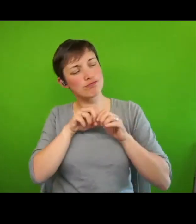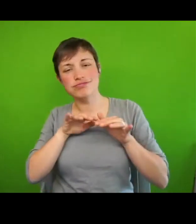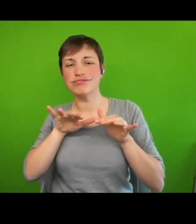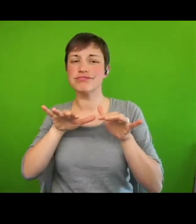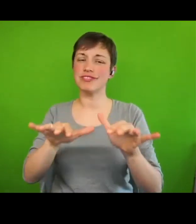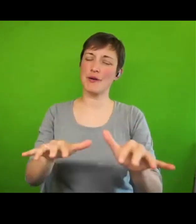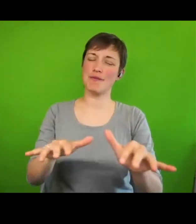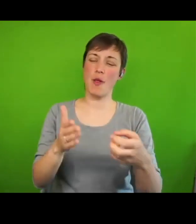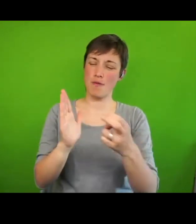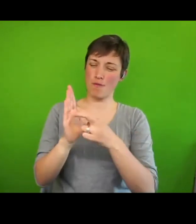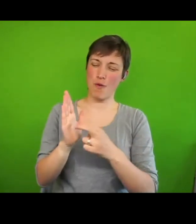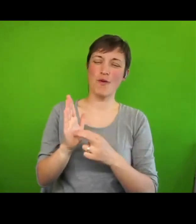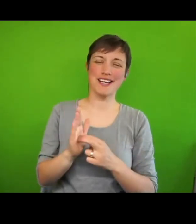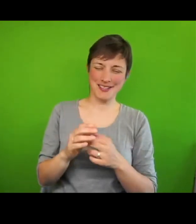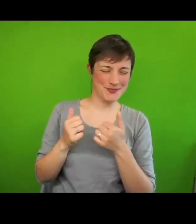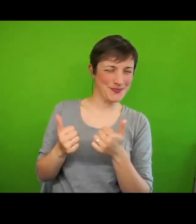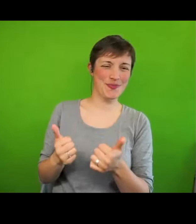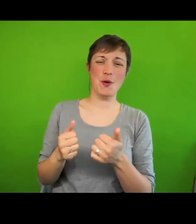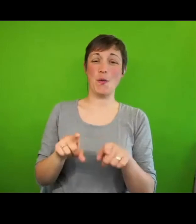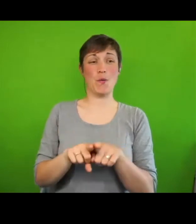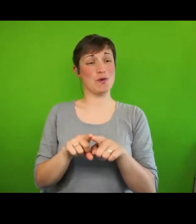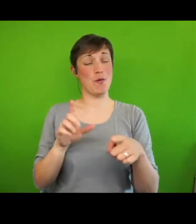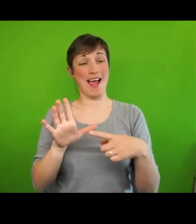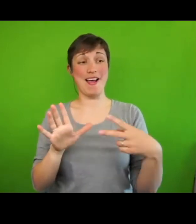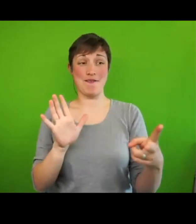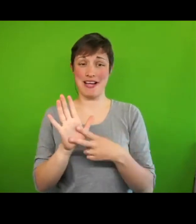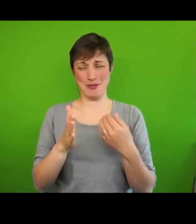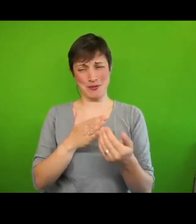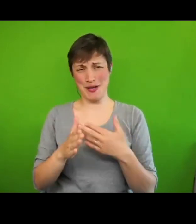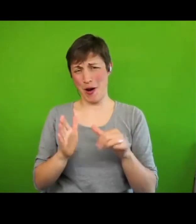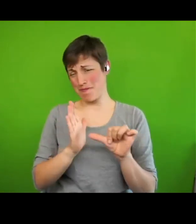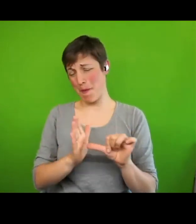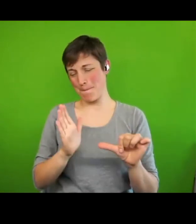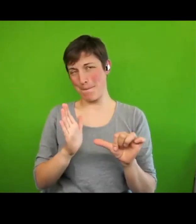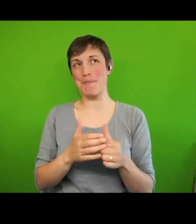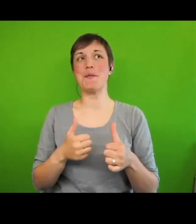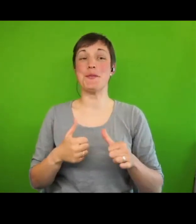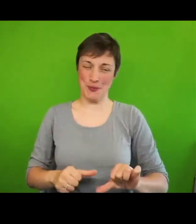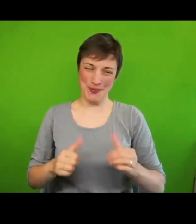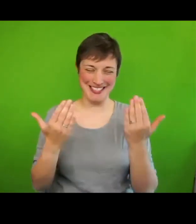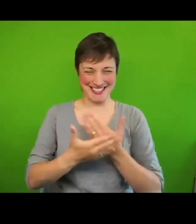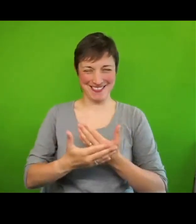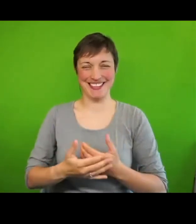bookings and organising the AV and sorting out our problem eventually this evening.